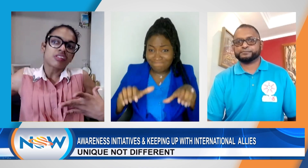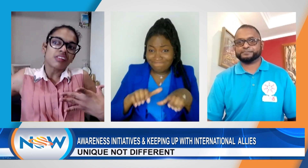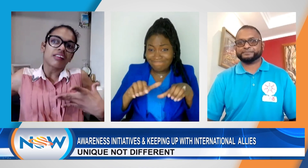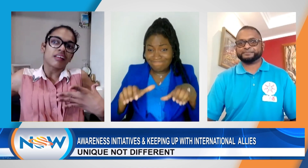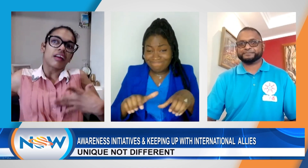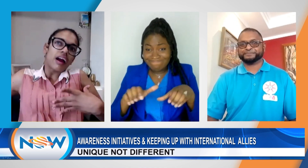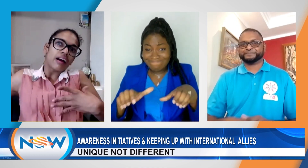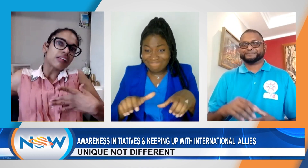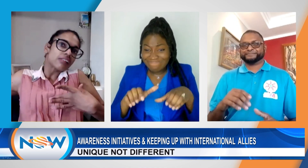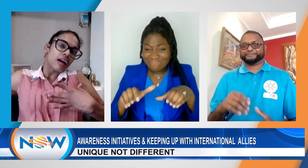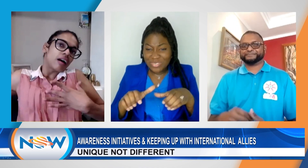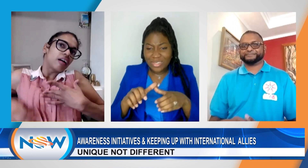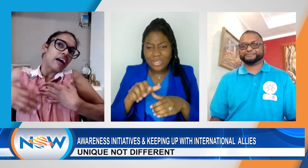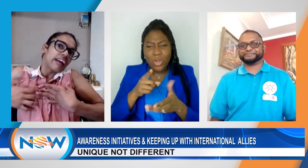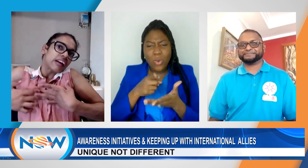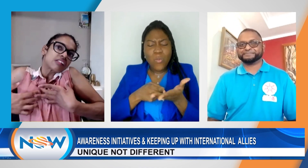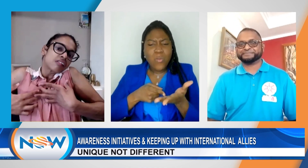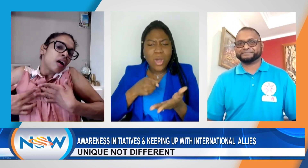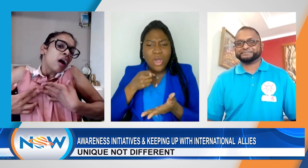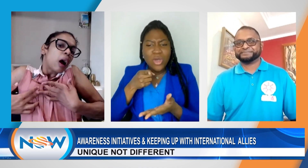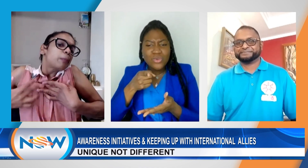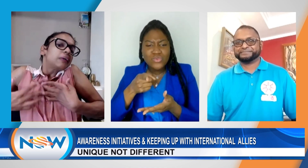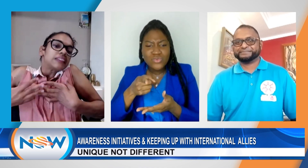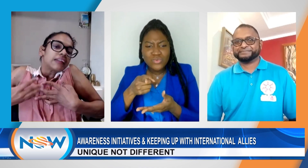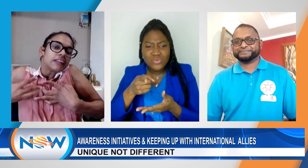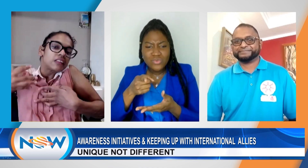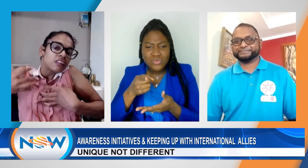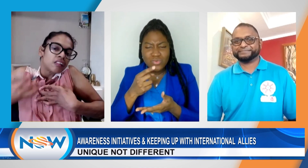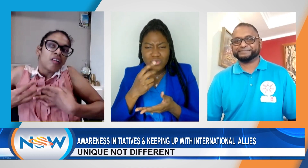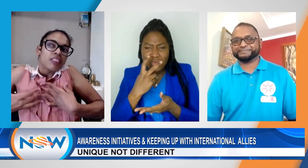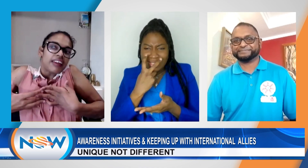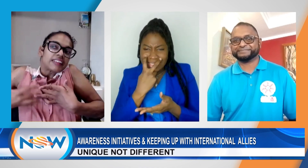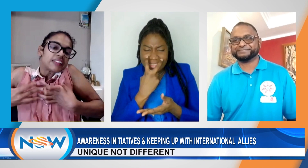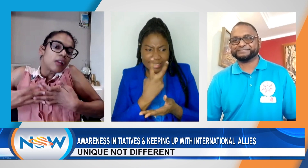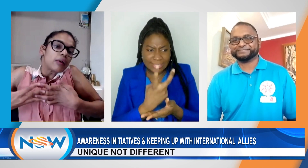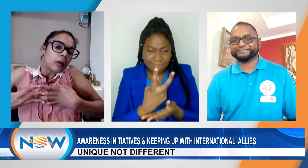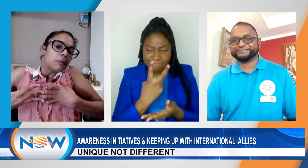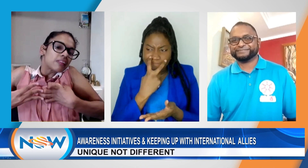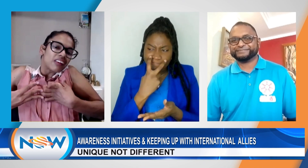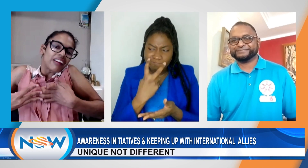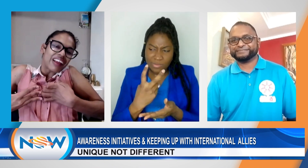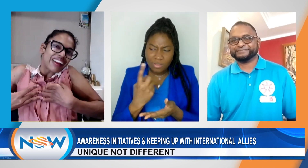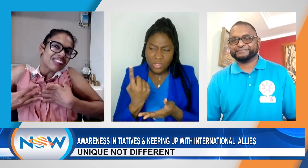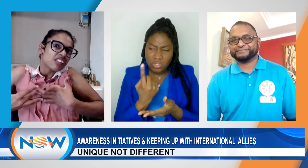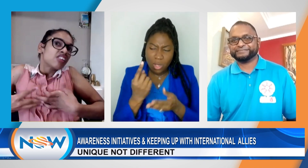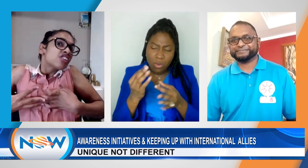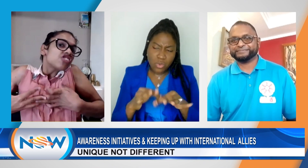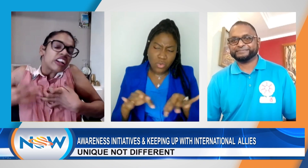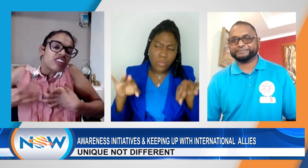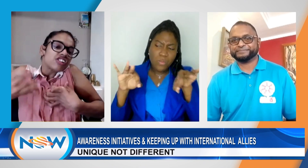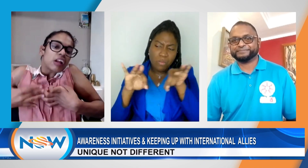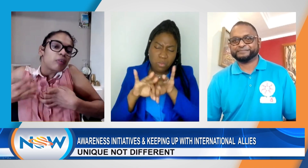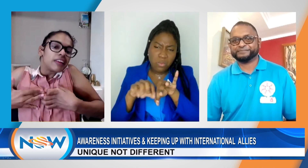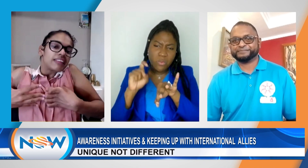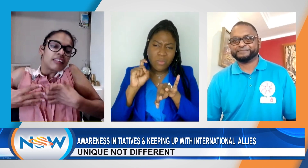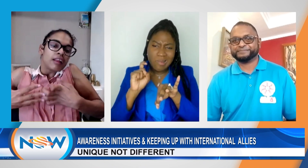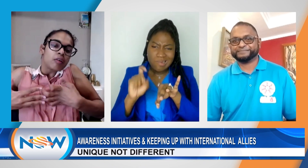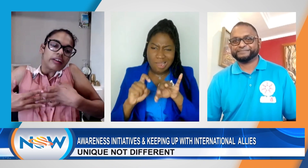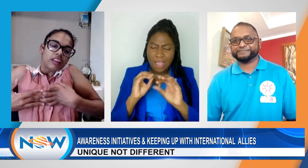see as, I guess, a pertinent thing to deal with, a pertinent, I guess, strategy that we need to deal with